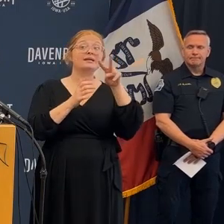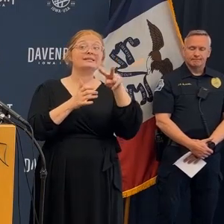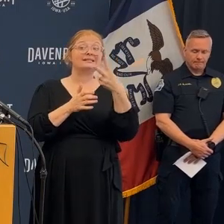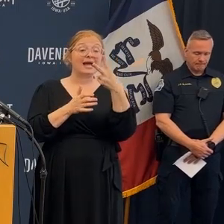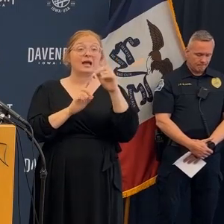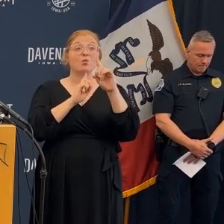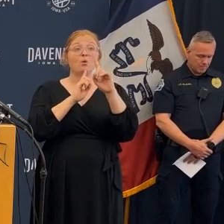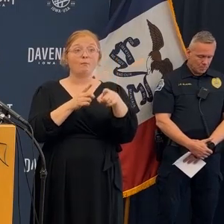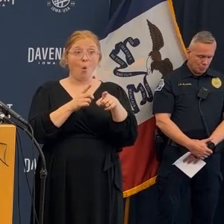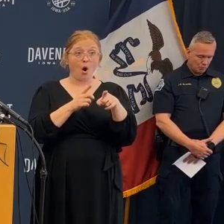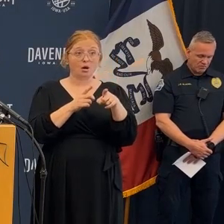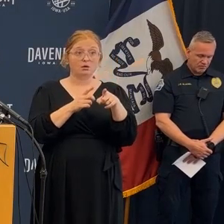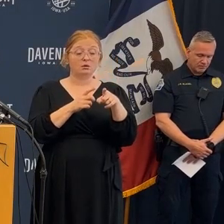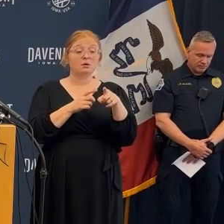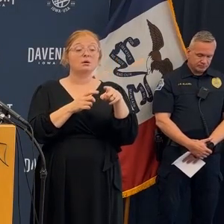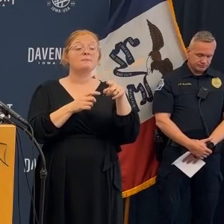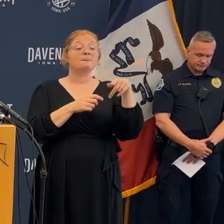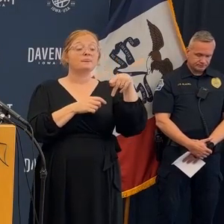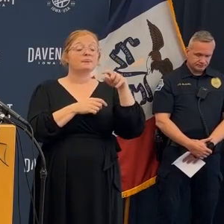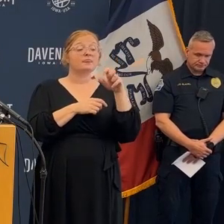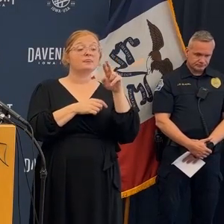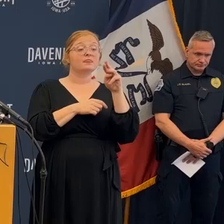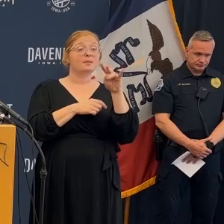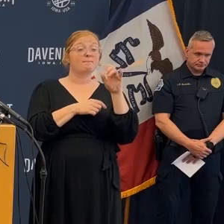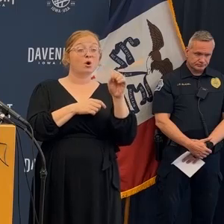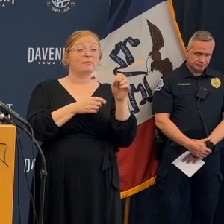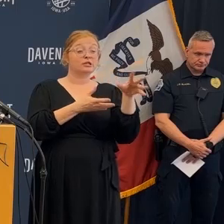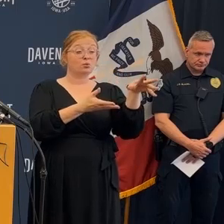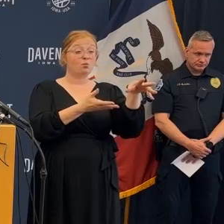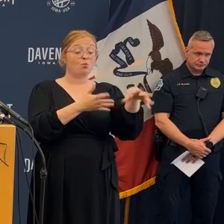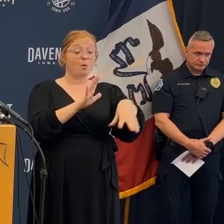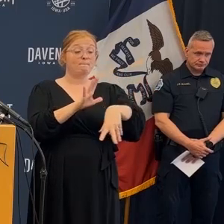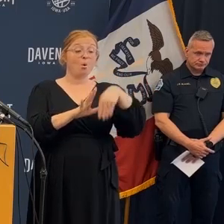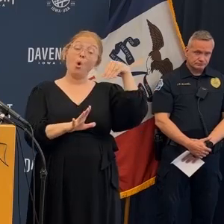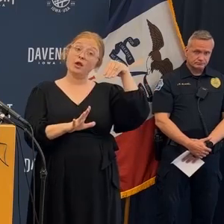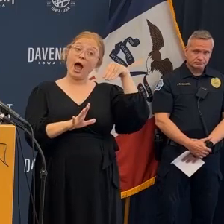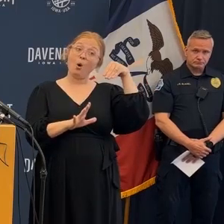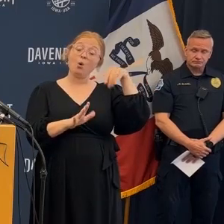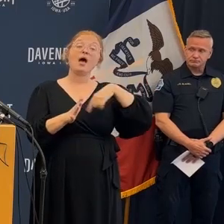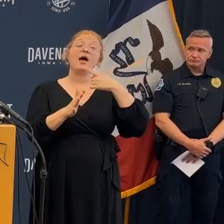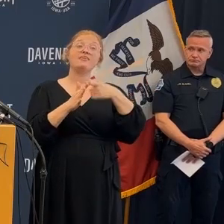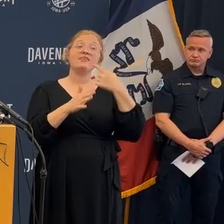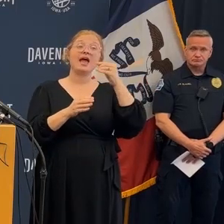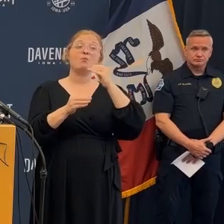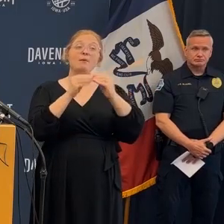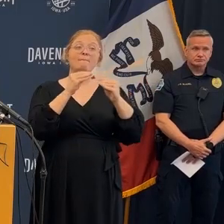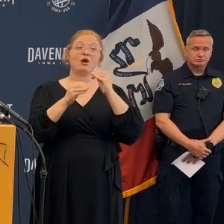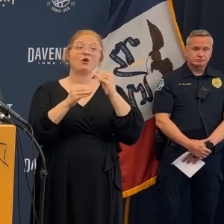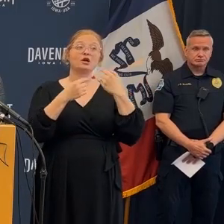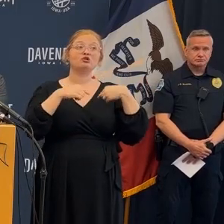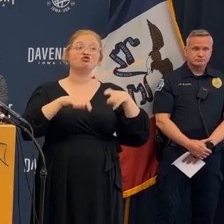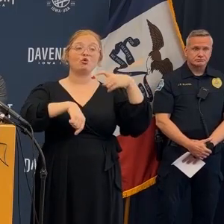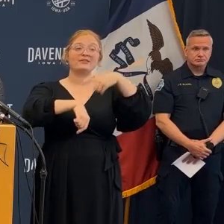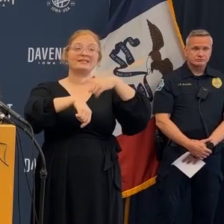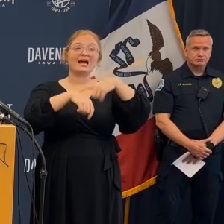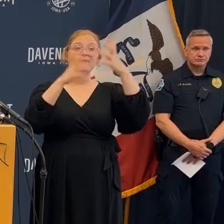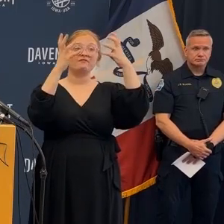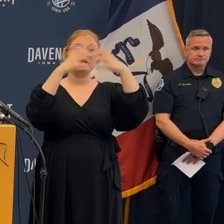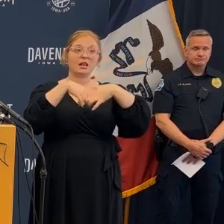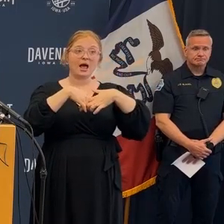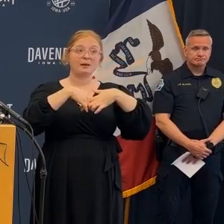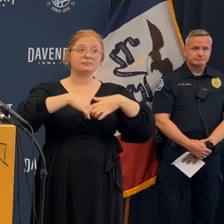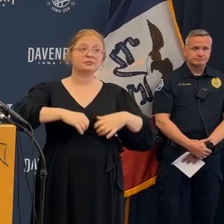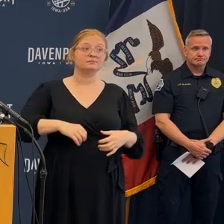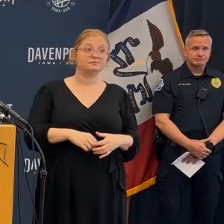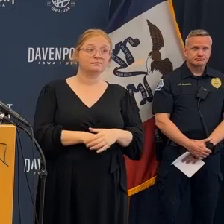structurally sound for people to stay in so that repair work was done under permitted it was signed off on and then just